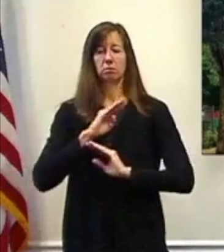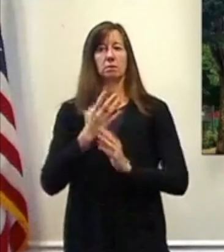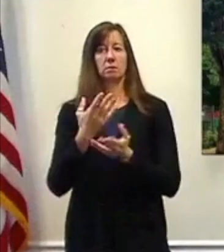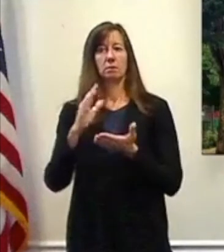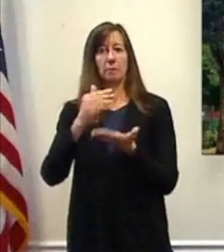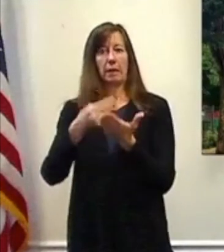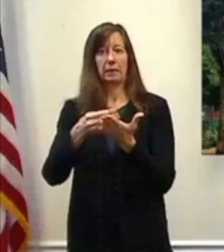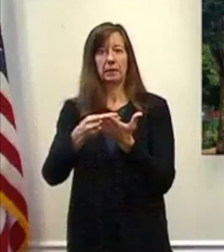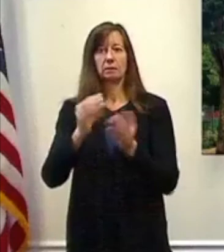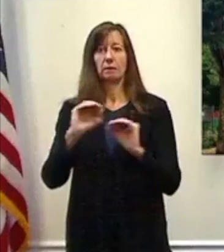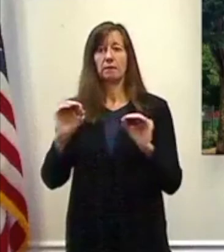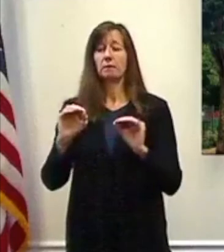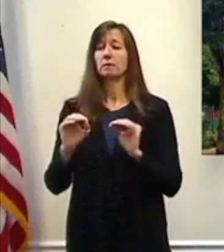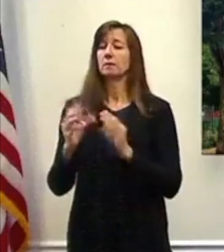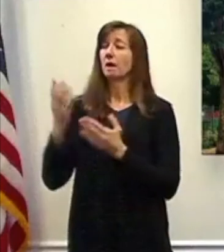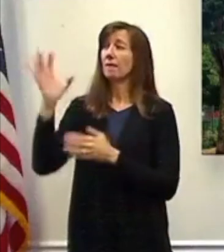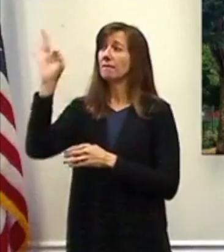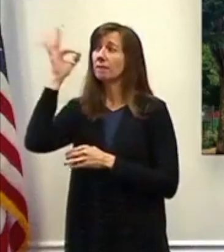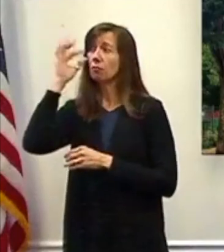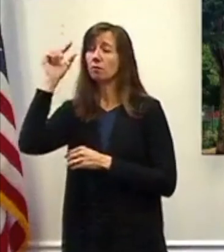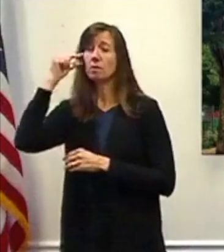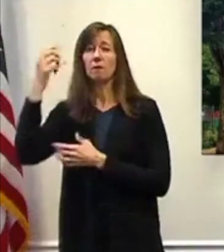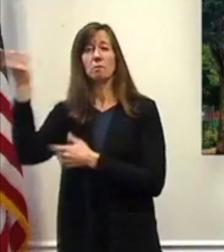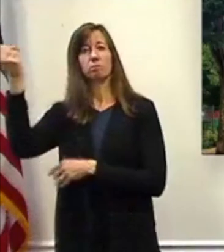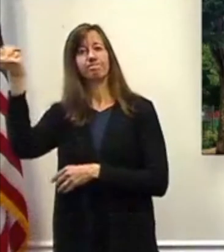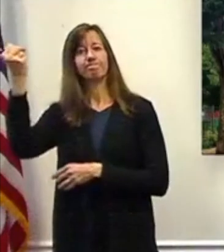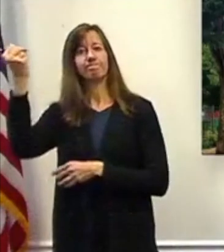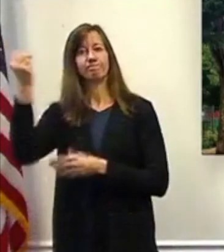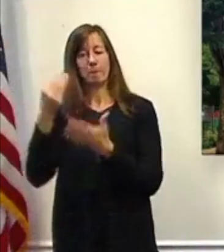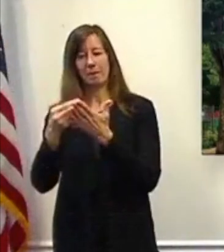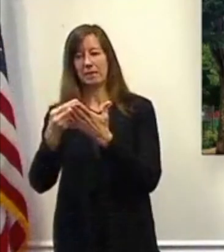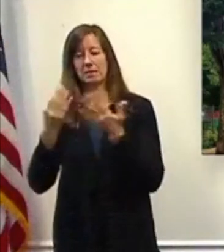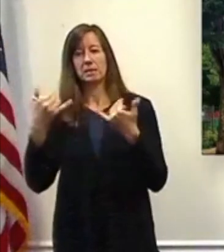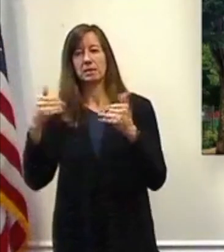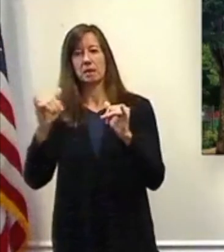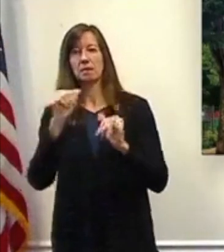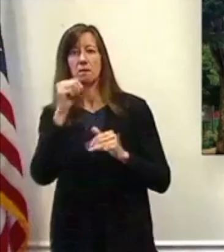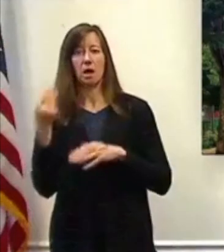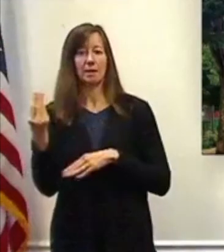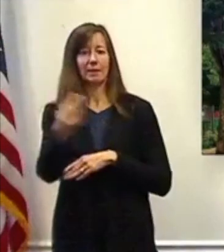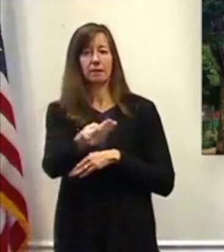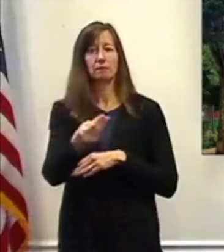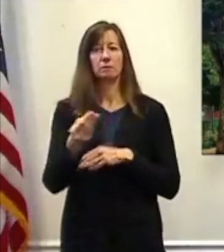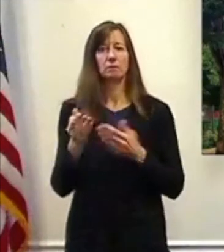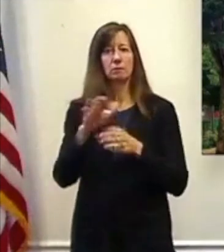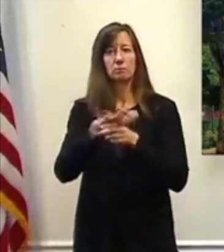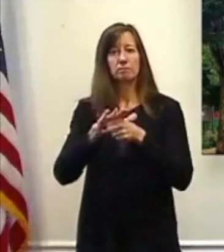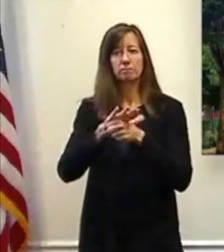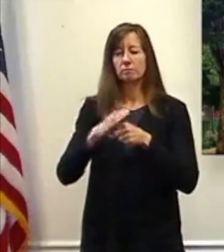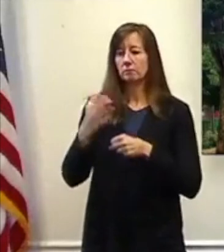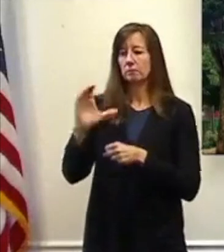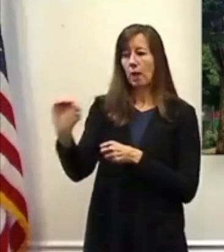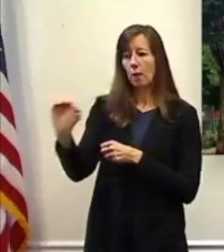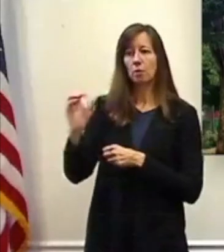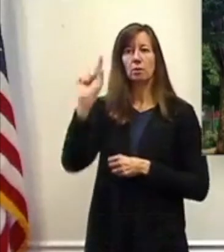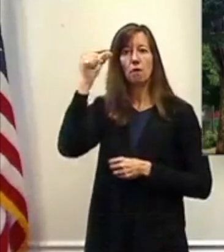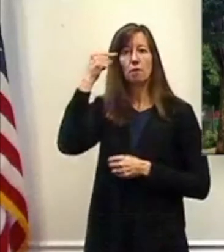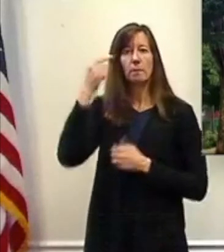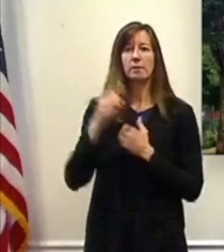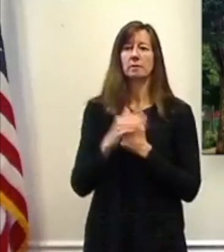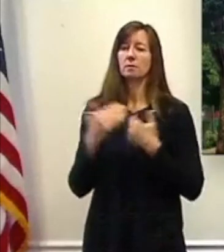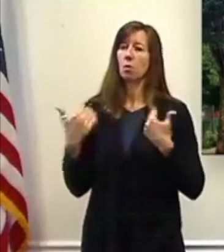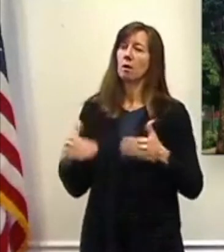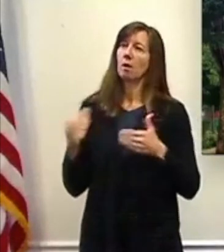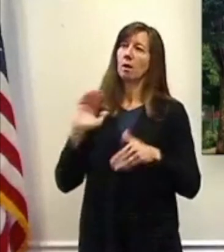to withhold revenue to county governments and threaten significant cuts. So the challenges have never been greater. I can tell you